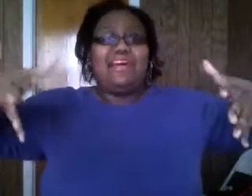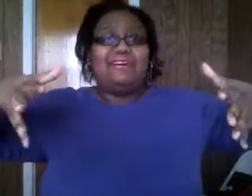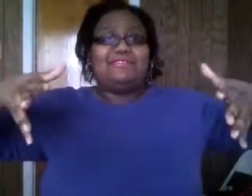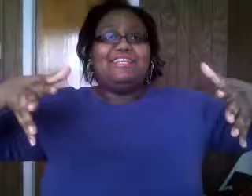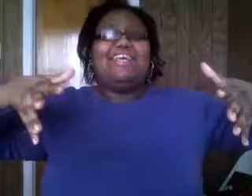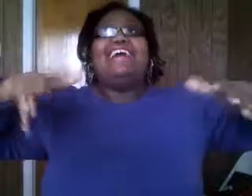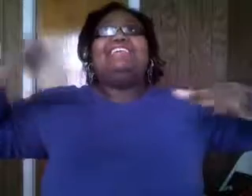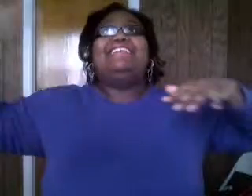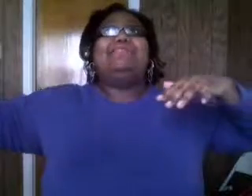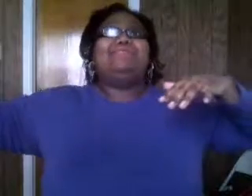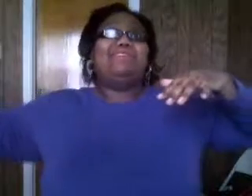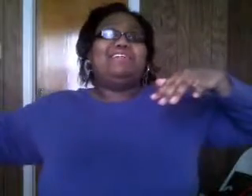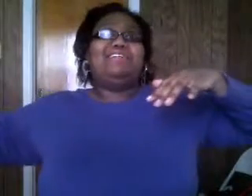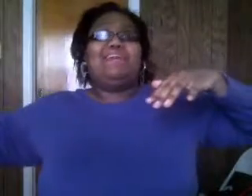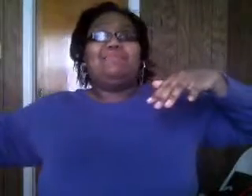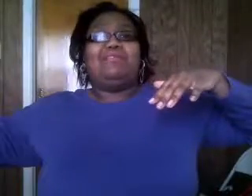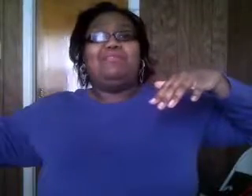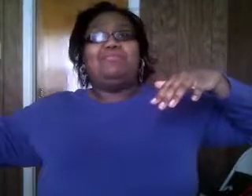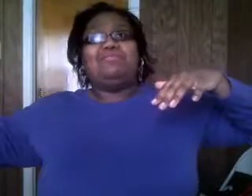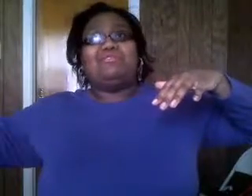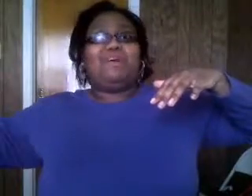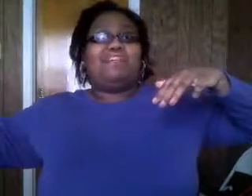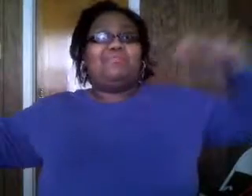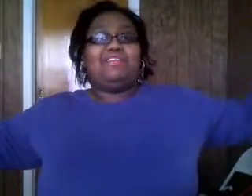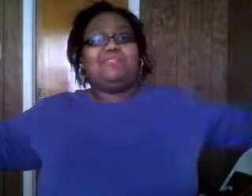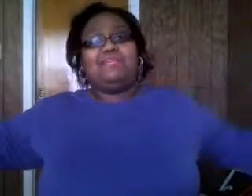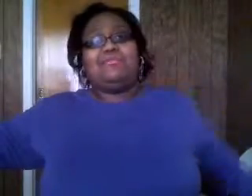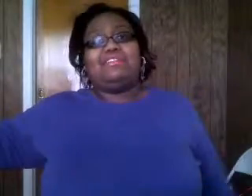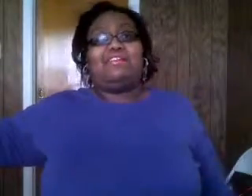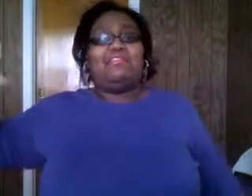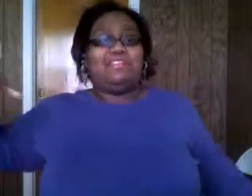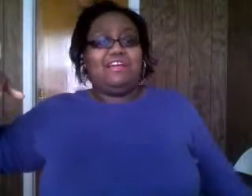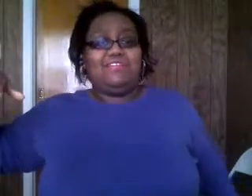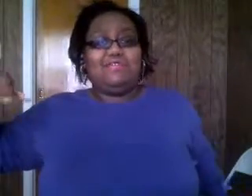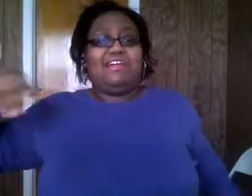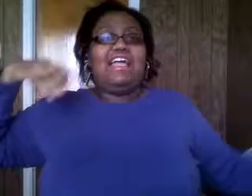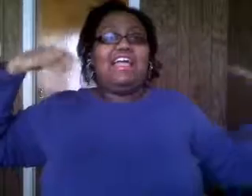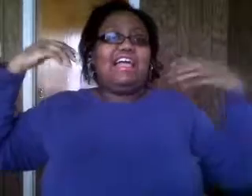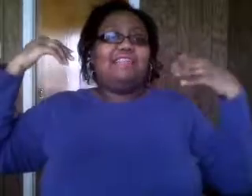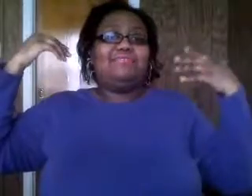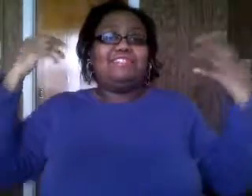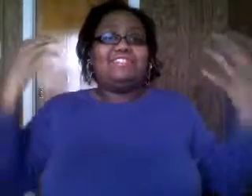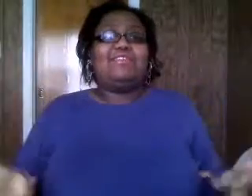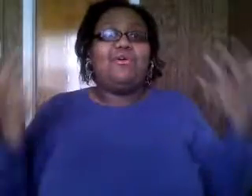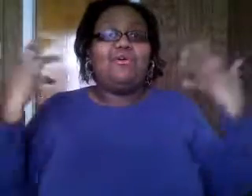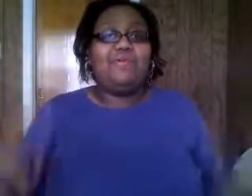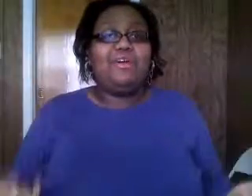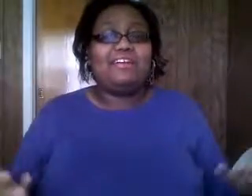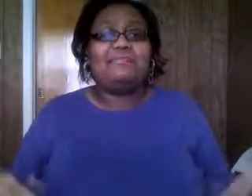house and then in between like my neighbor who's on the right of me and then my neighbor on the left on the left of me and it was just so weird i'm